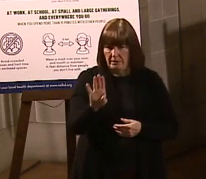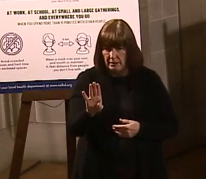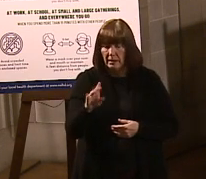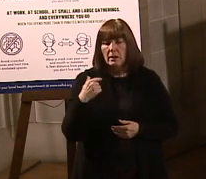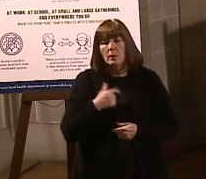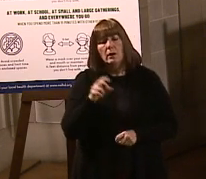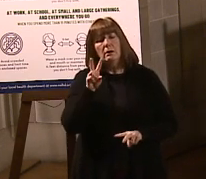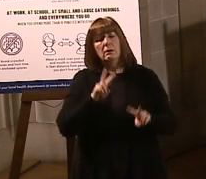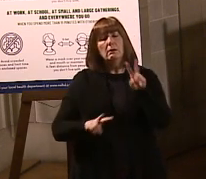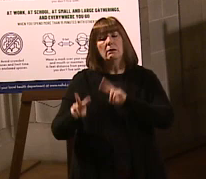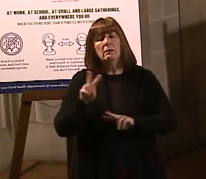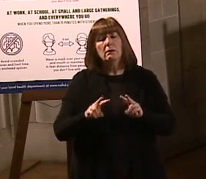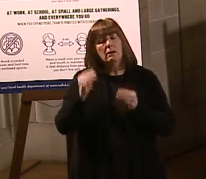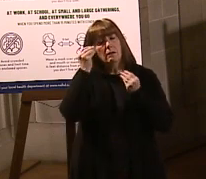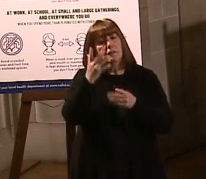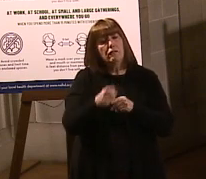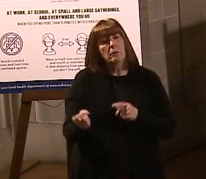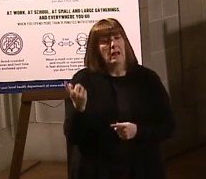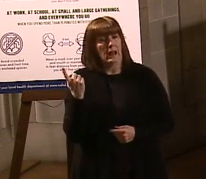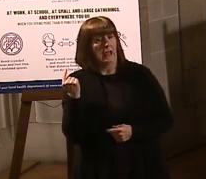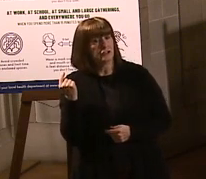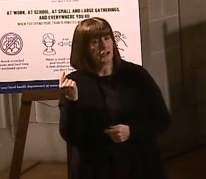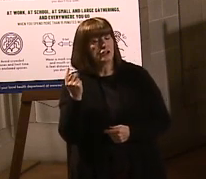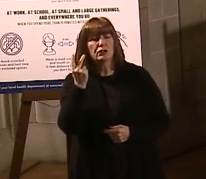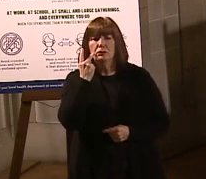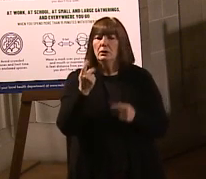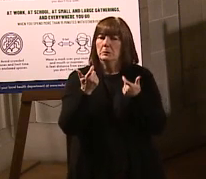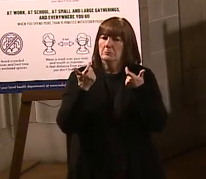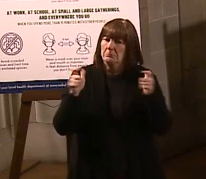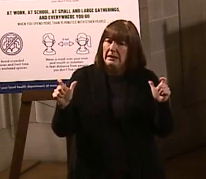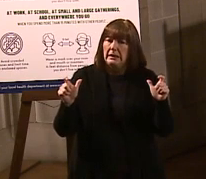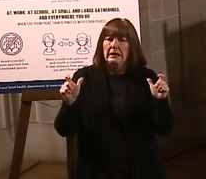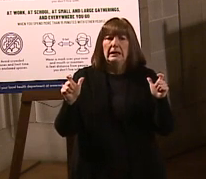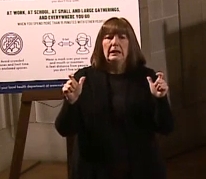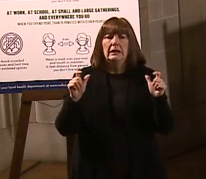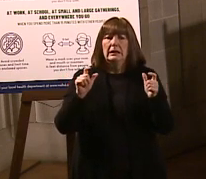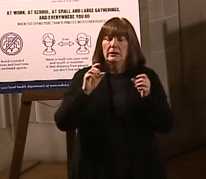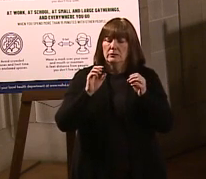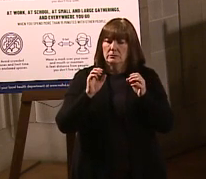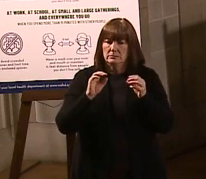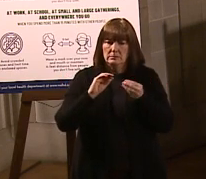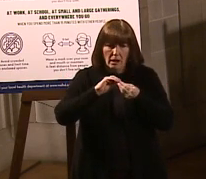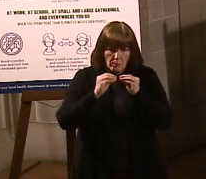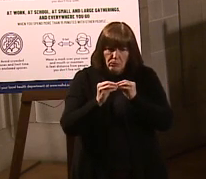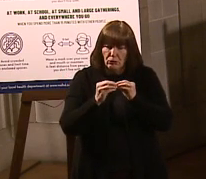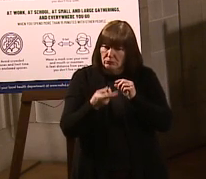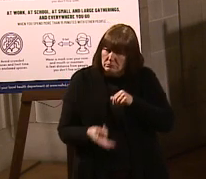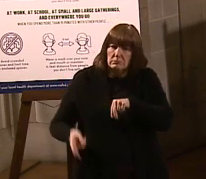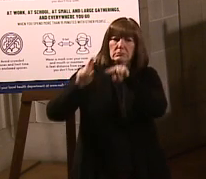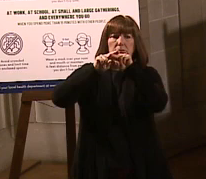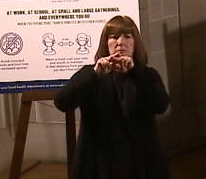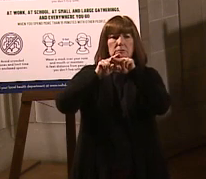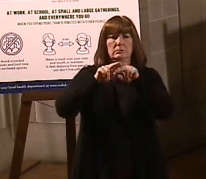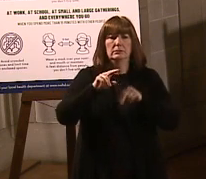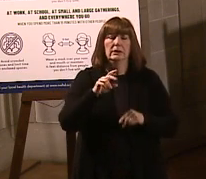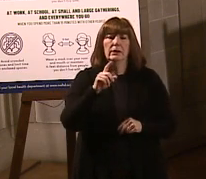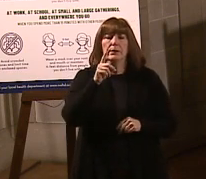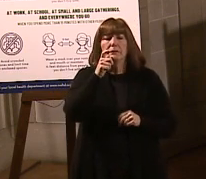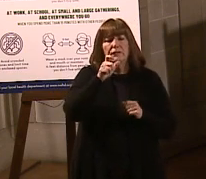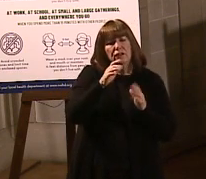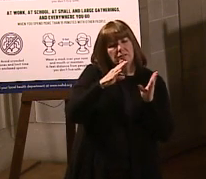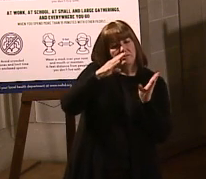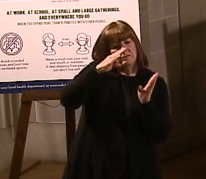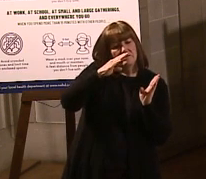mortality data from last year, we saw a big jump between the 45 to 64-year-olds where,